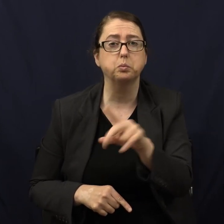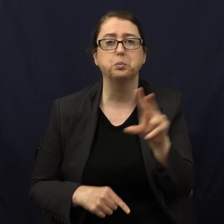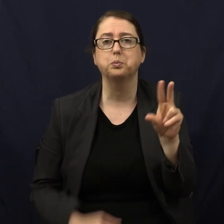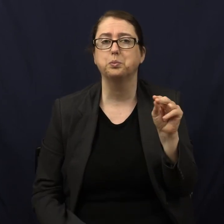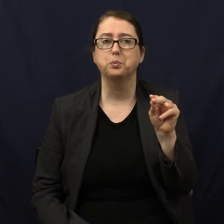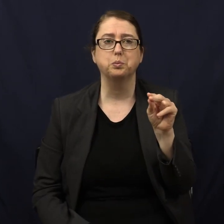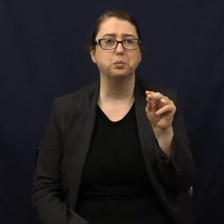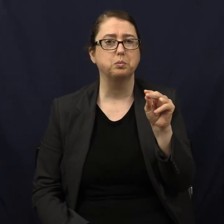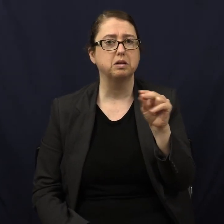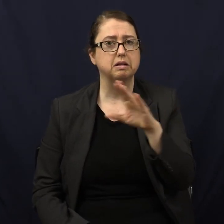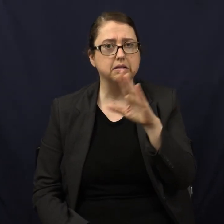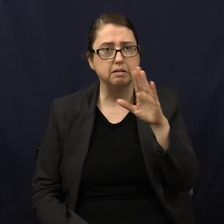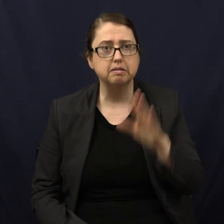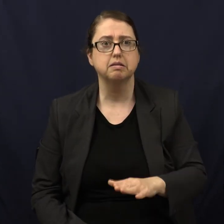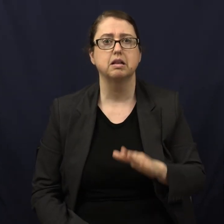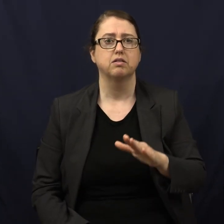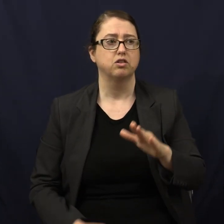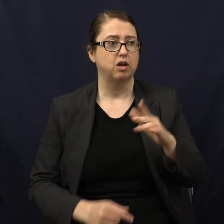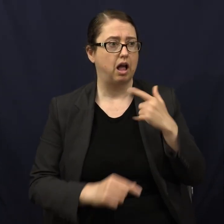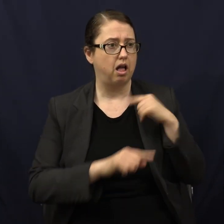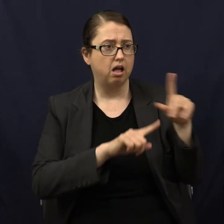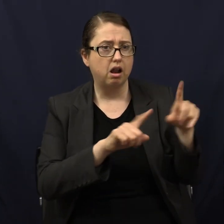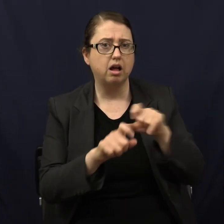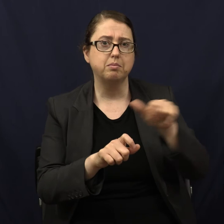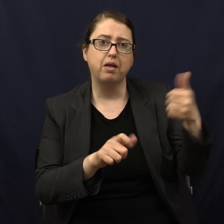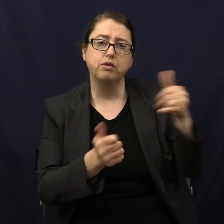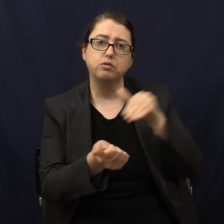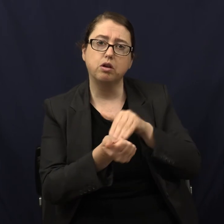No. I've never had a colleague have that happen to them either.